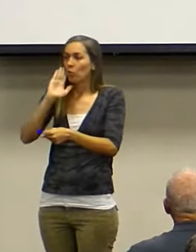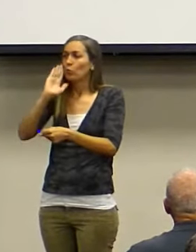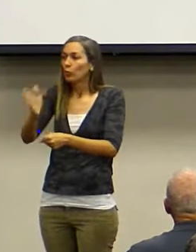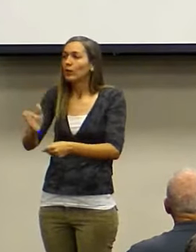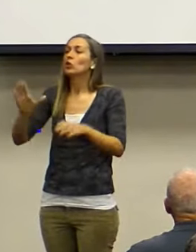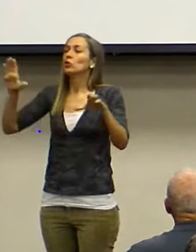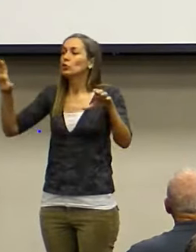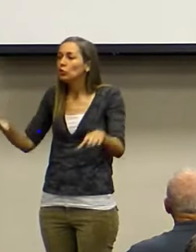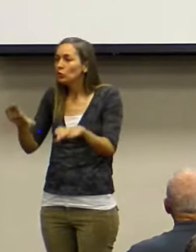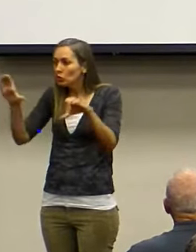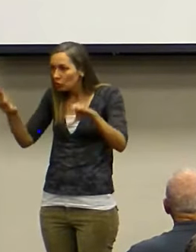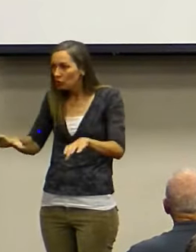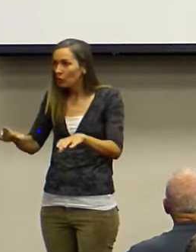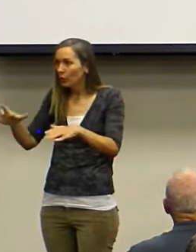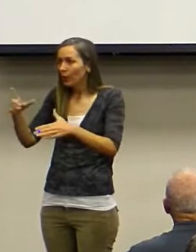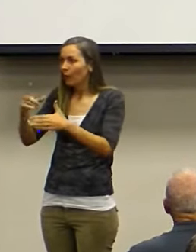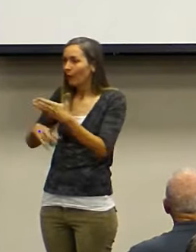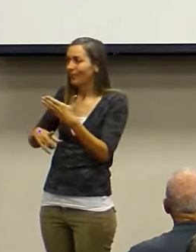do what that tells me to do.